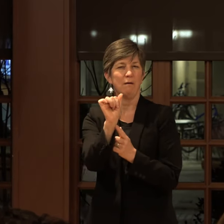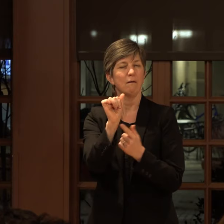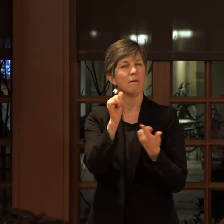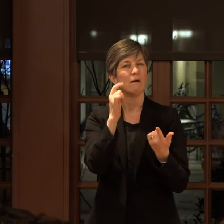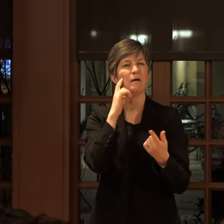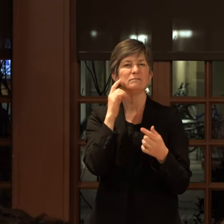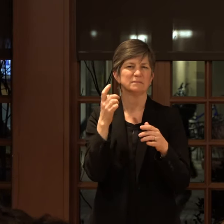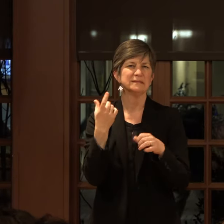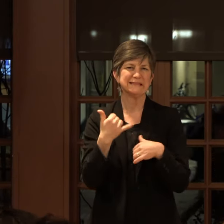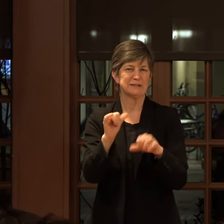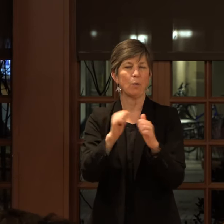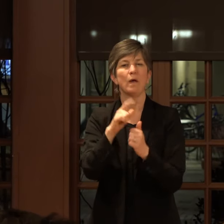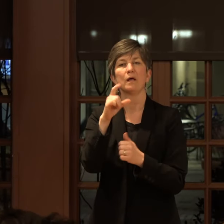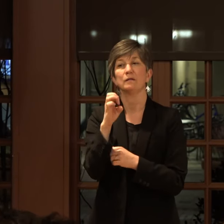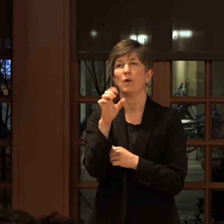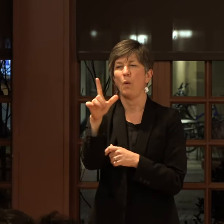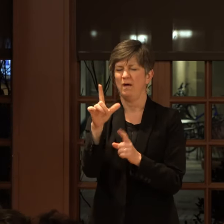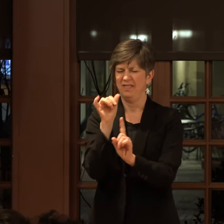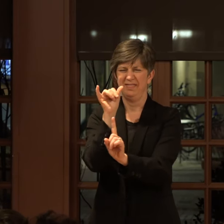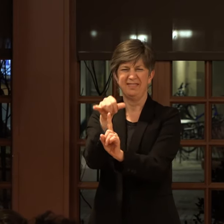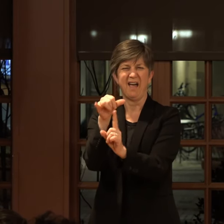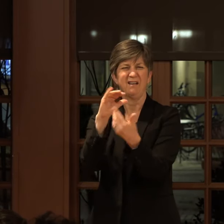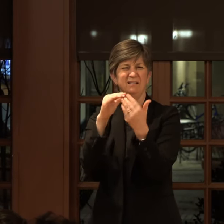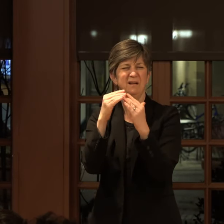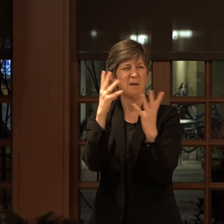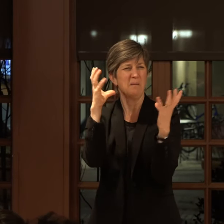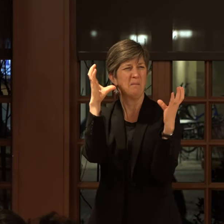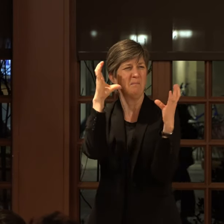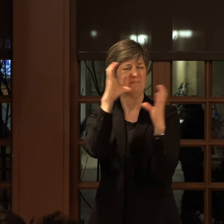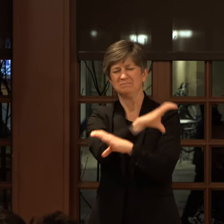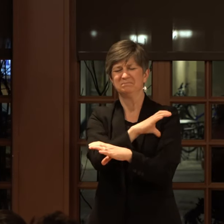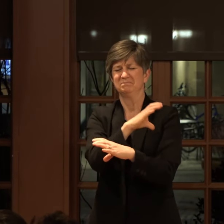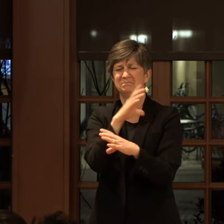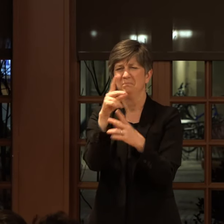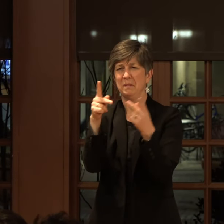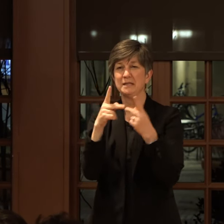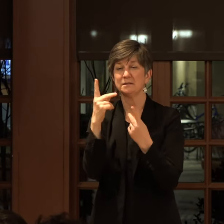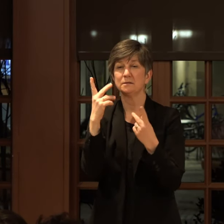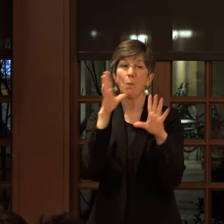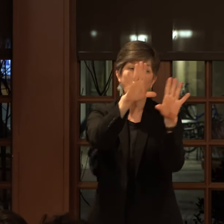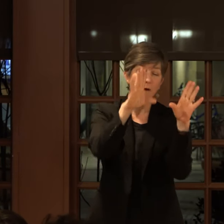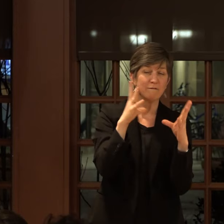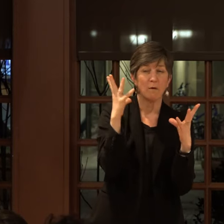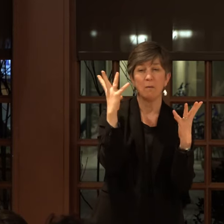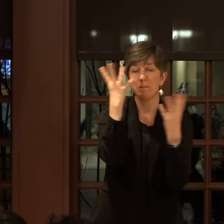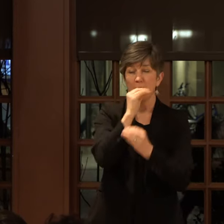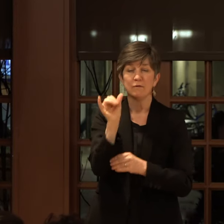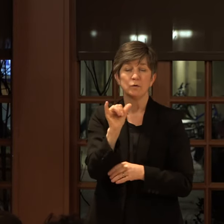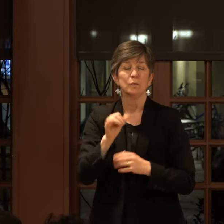Malta is a bizarre place. It's a wonderful and beautiful place.